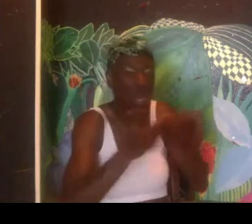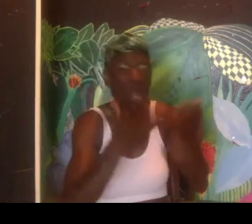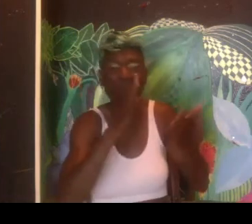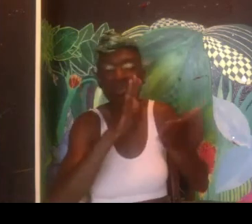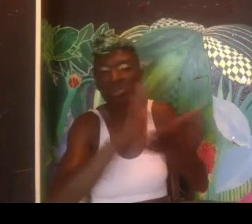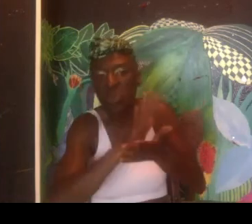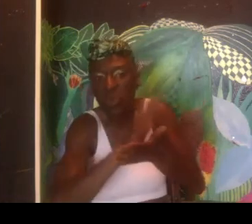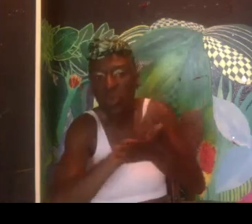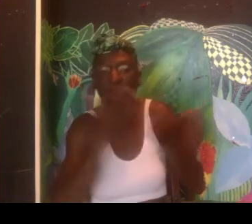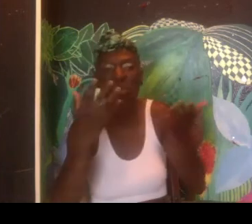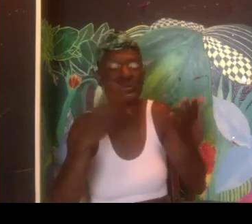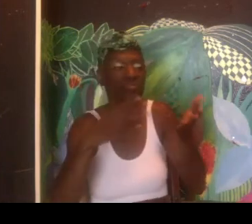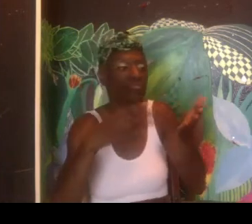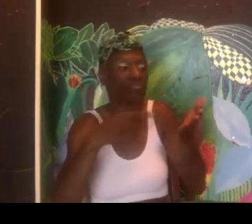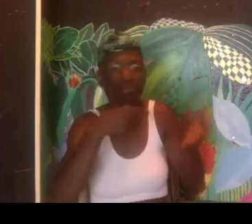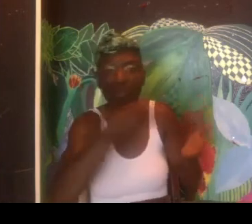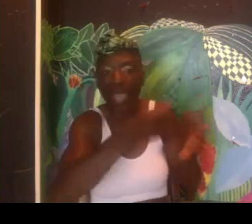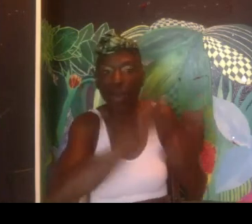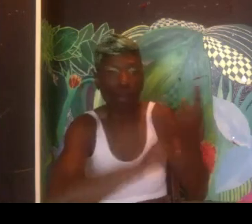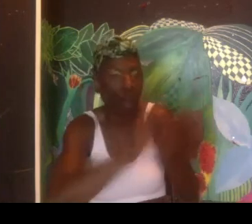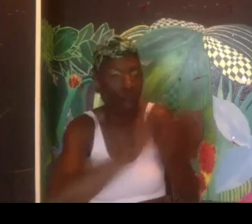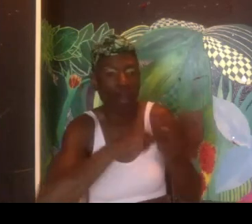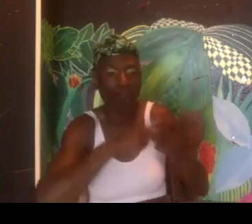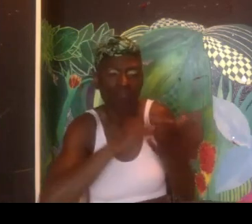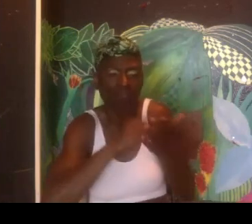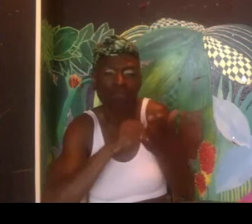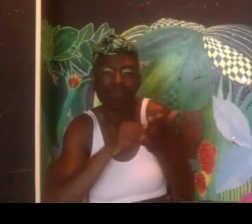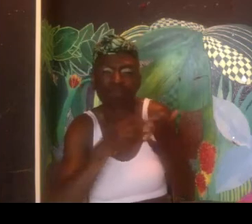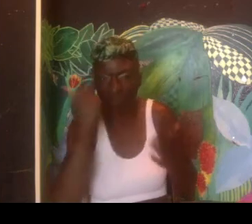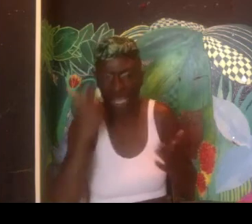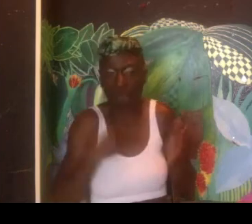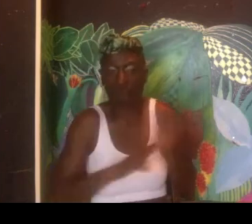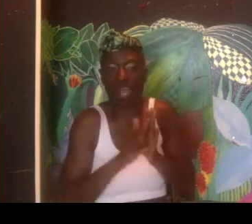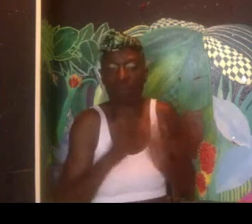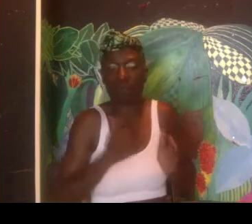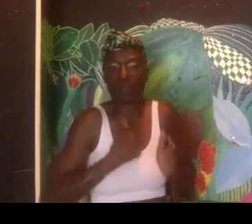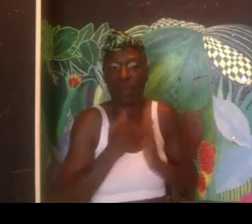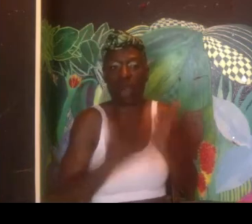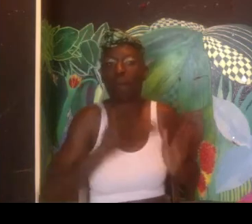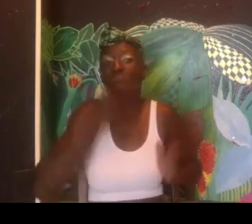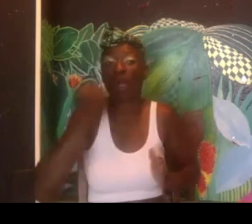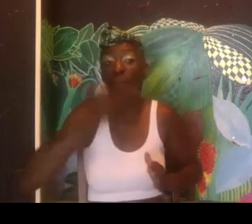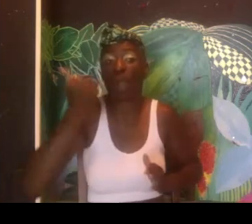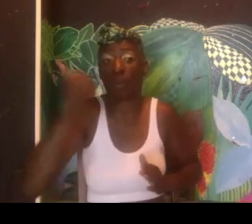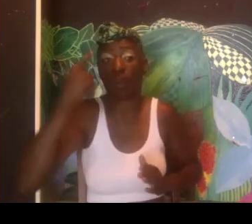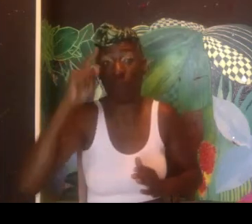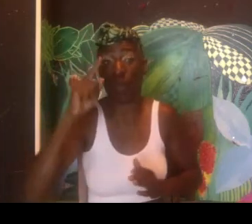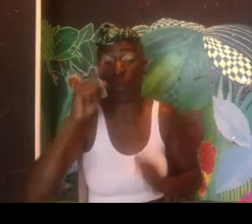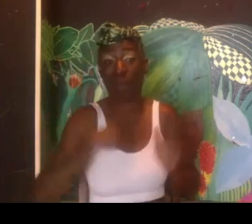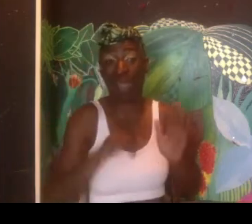world and the Deaf world. And attended lots of workshops and education. Paid one-on-one mentorship.